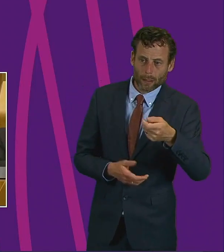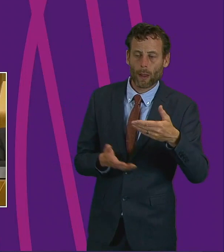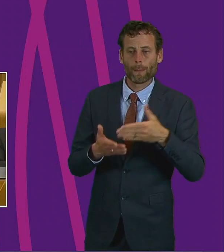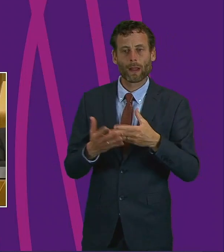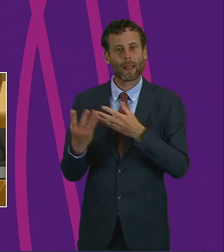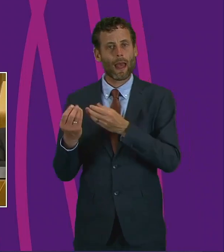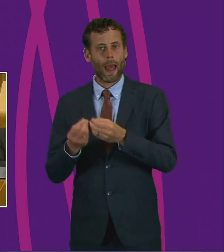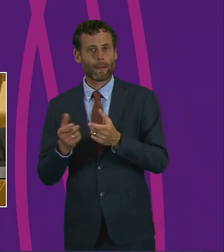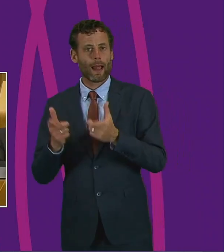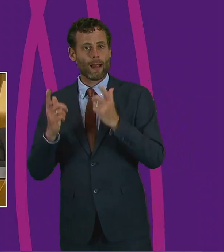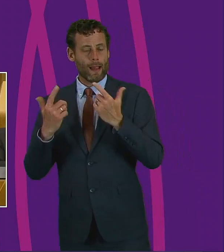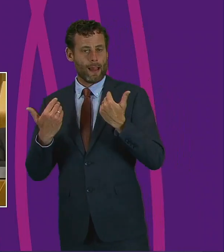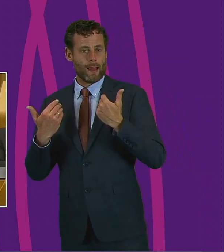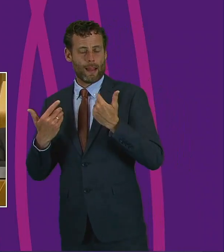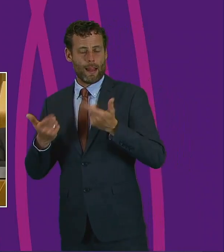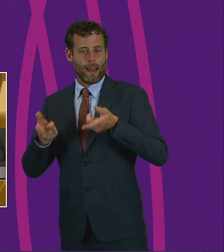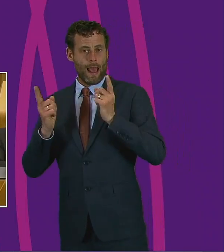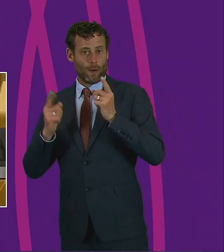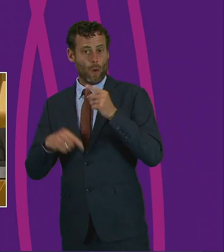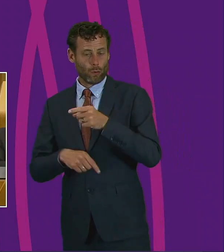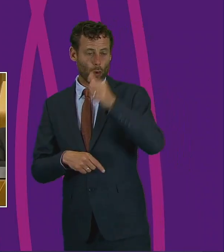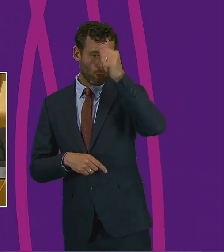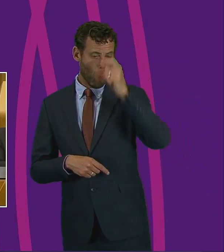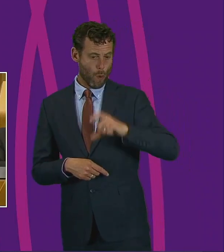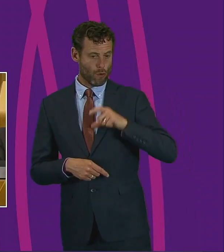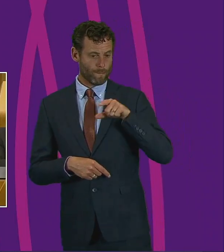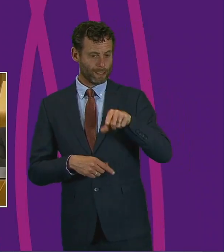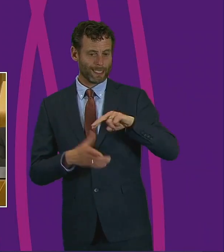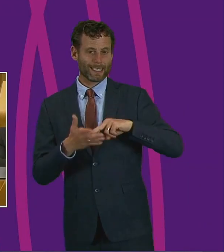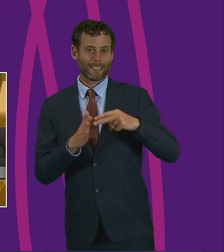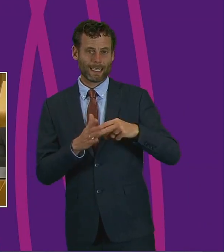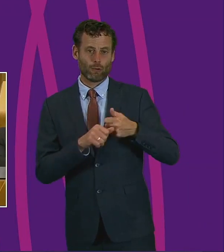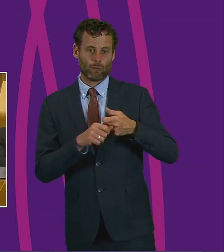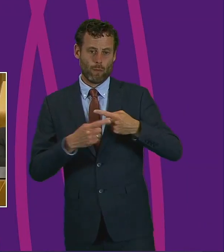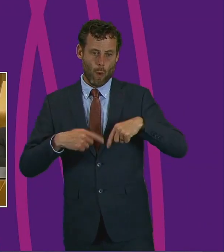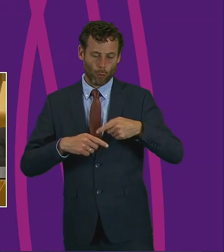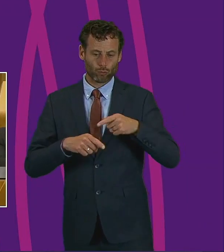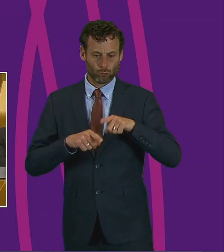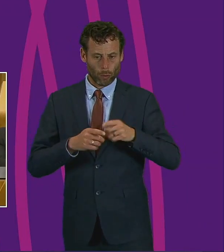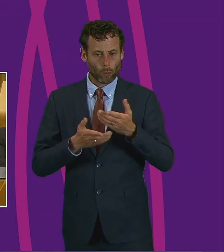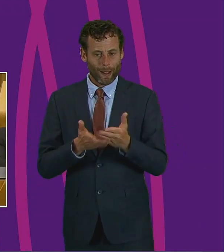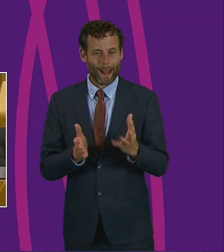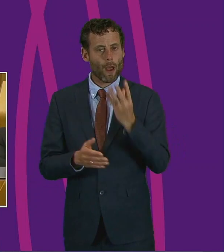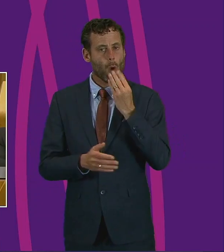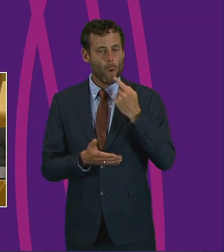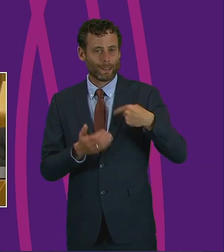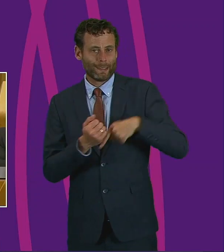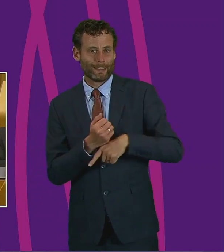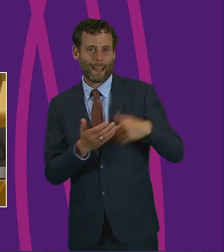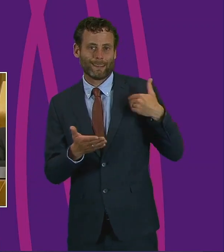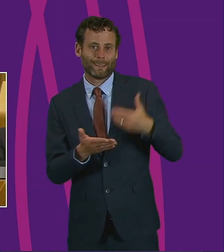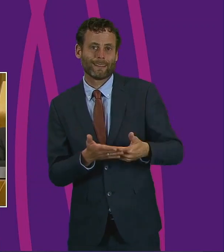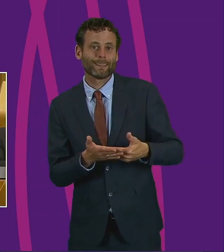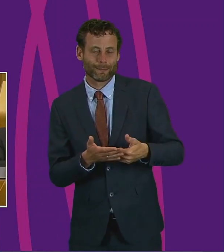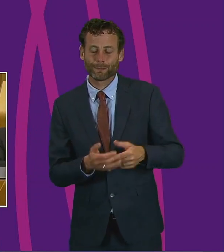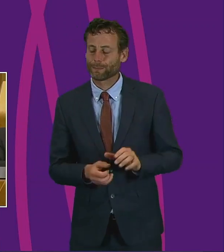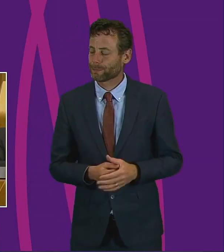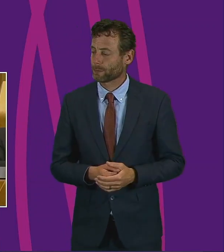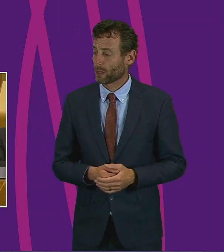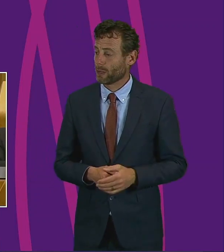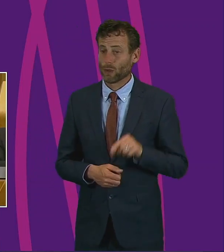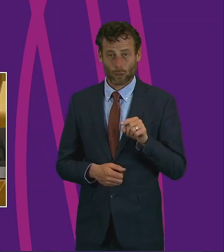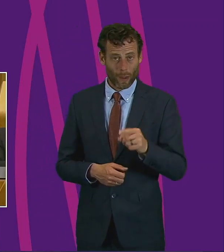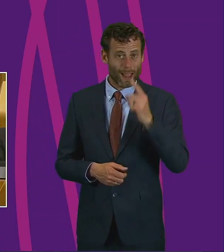underwritten by government, and is the kind of scheme that ministers have the powers to initiate, to develop and promote, in partnership with tenants' unions,